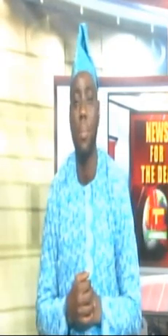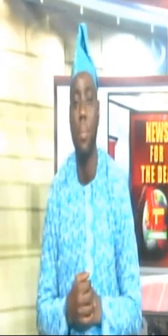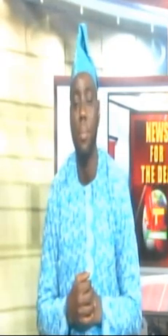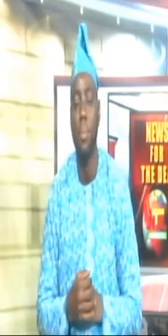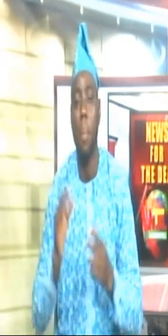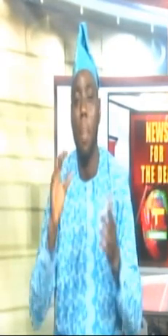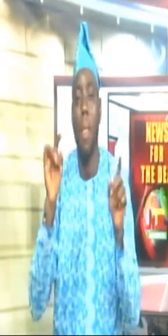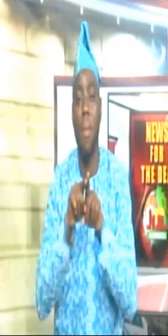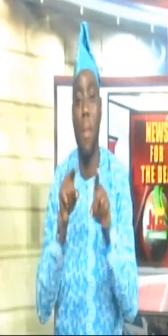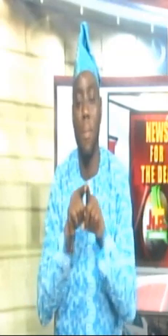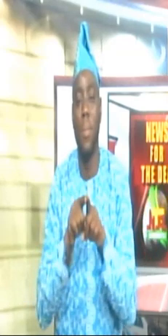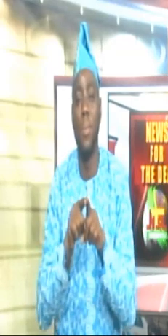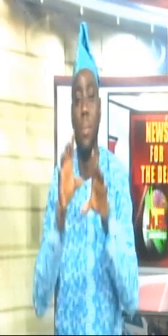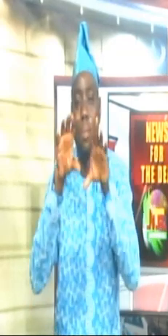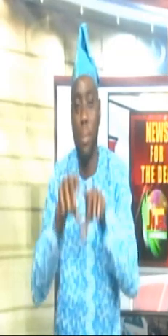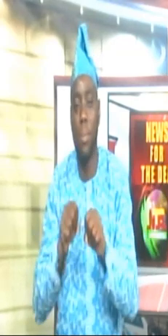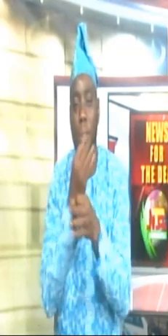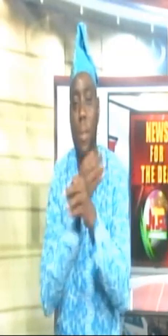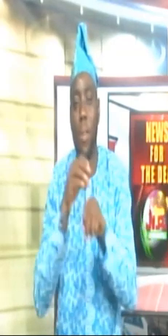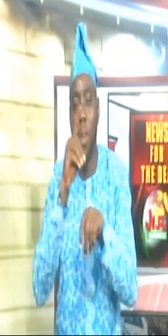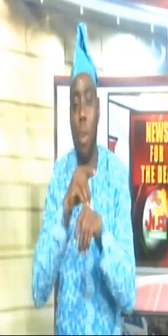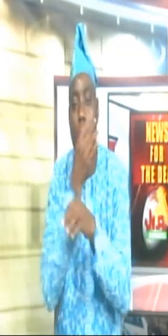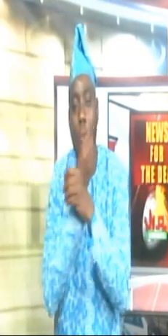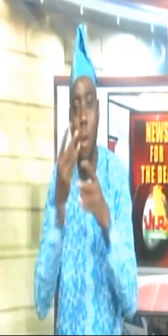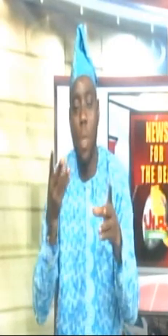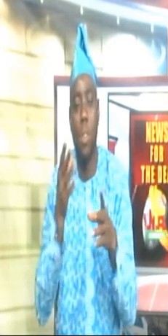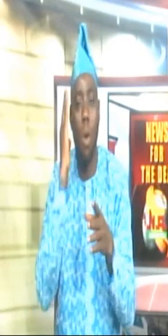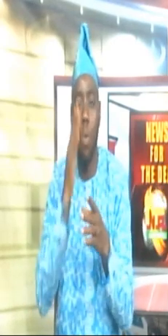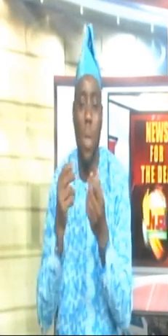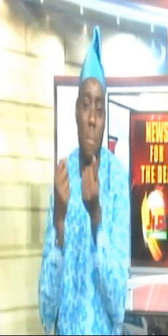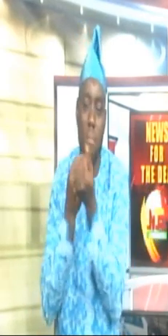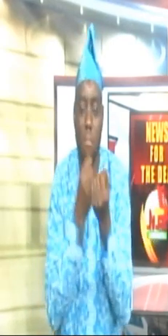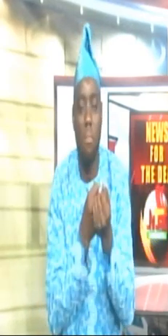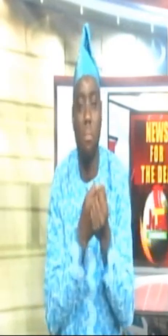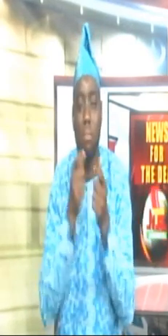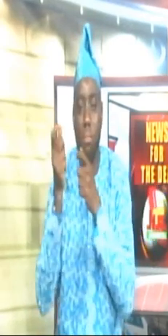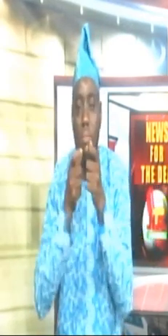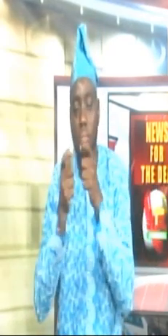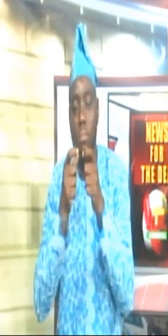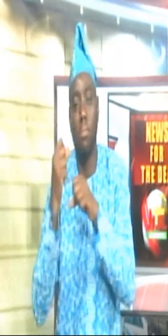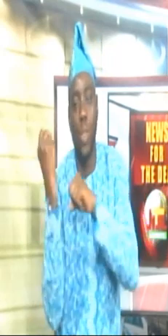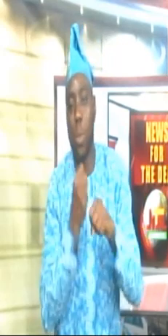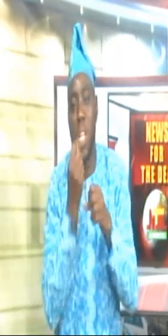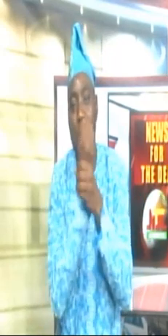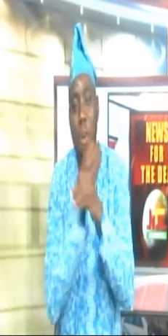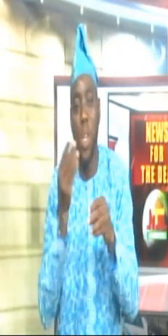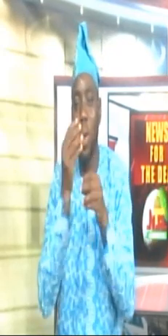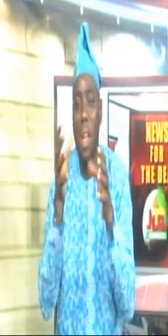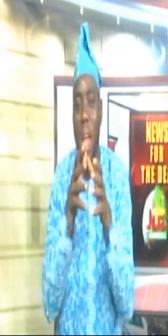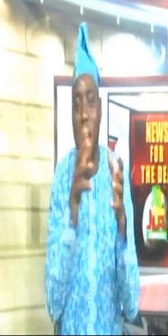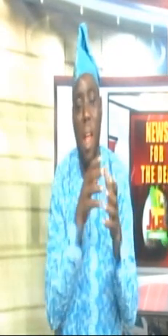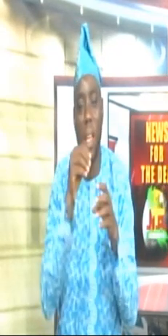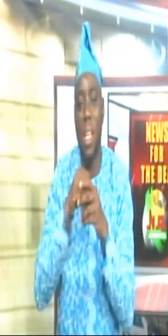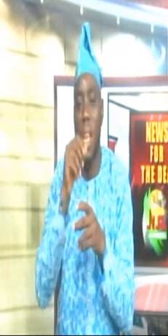Similarly, domesticating the Freedom of Information Act will further enhance governance and strengthen information gathering in